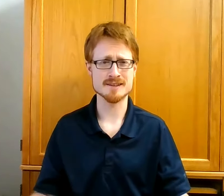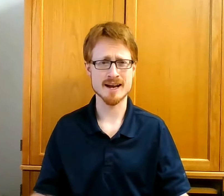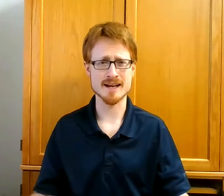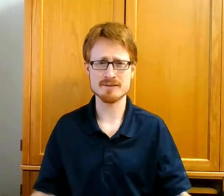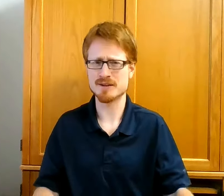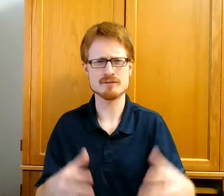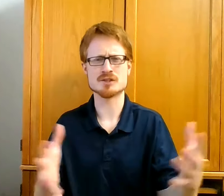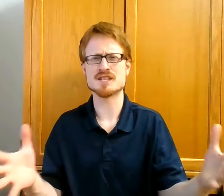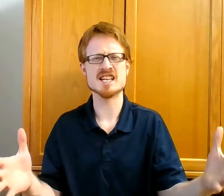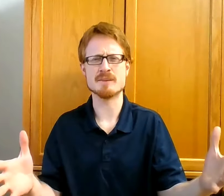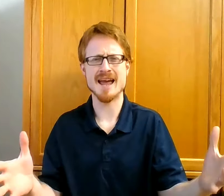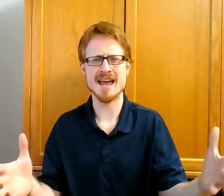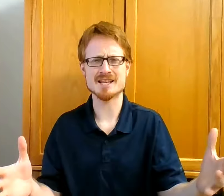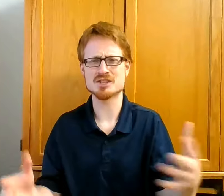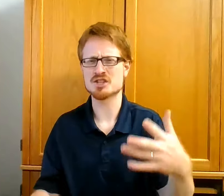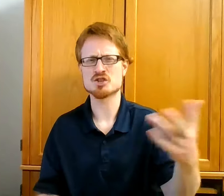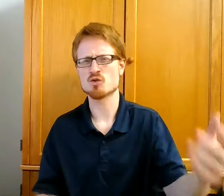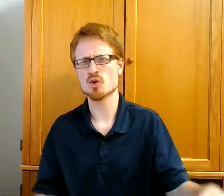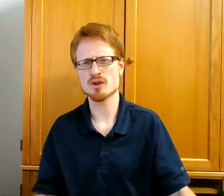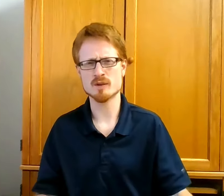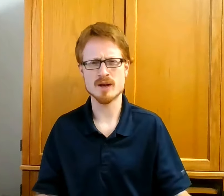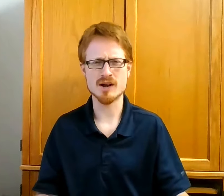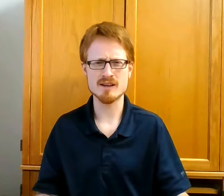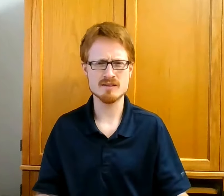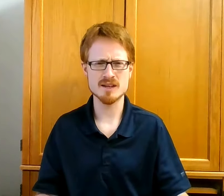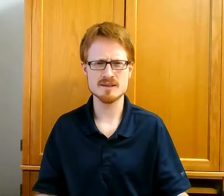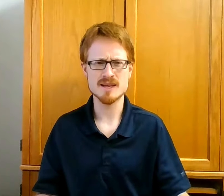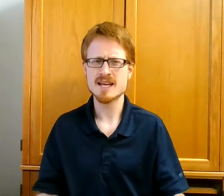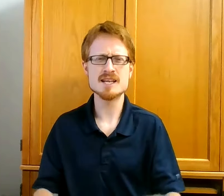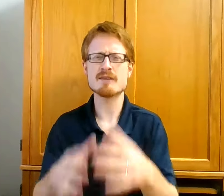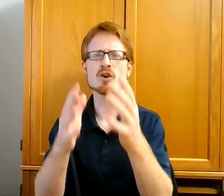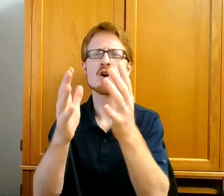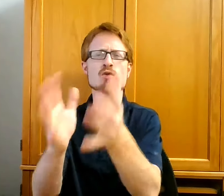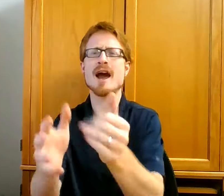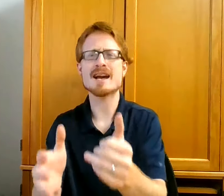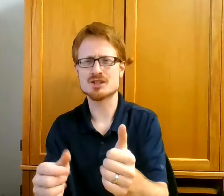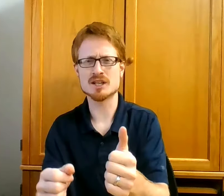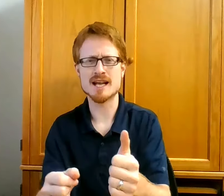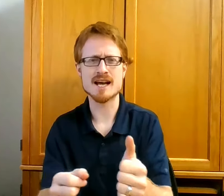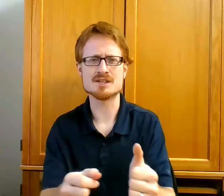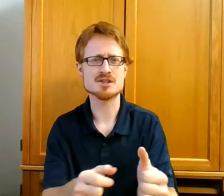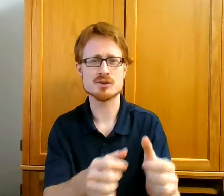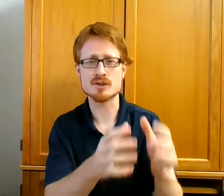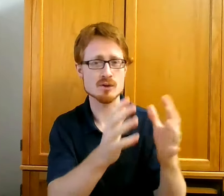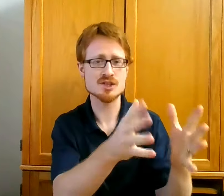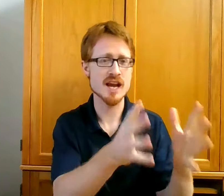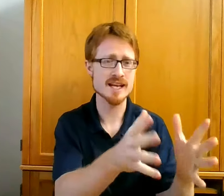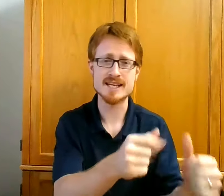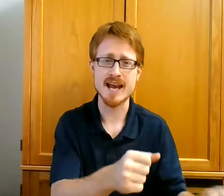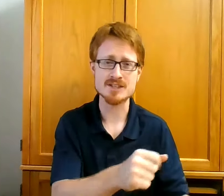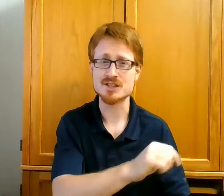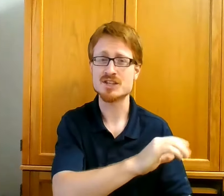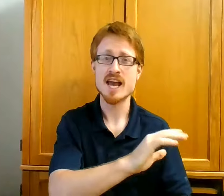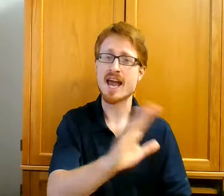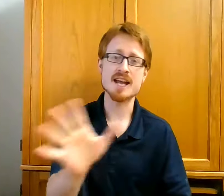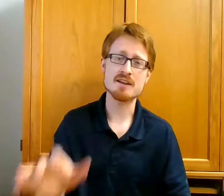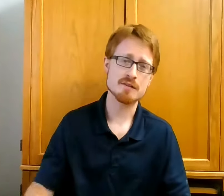guy, I've never seen him anxious or worried about anything. He never rationalizes or second guesses anything